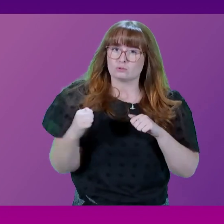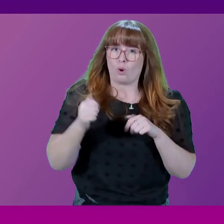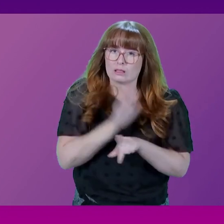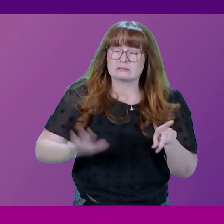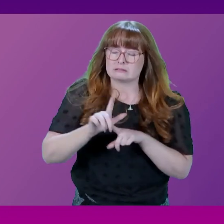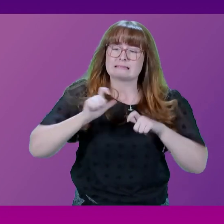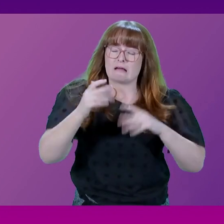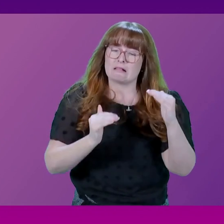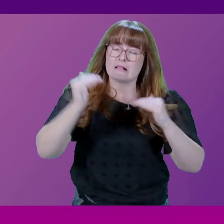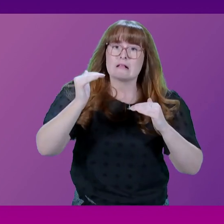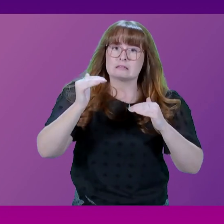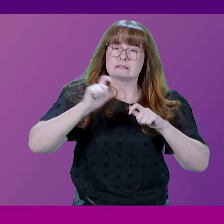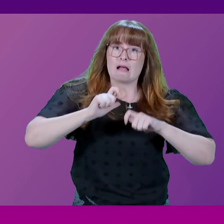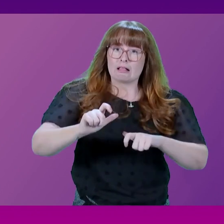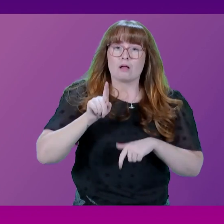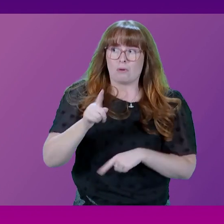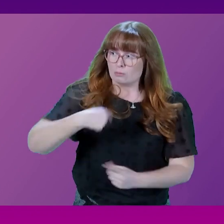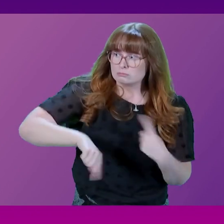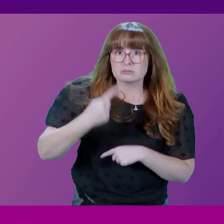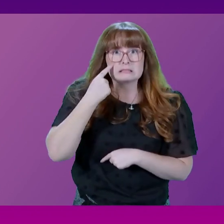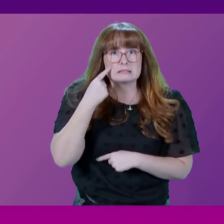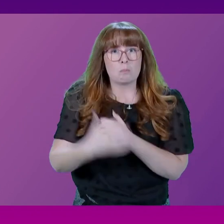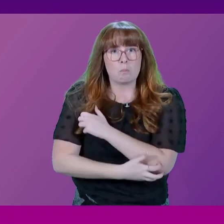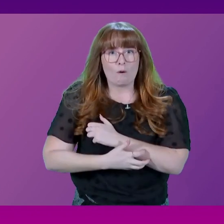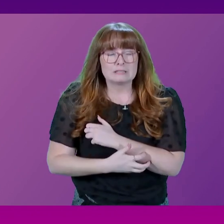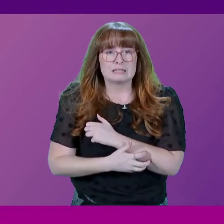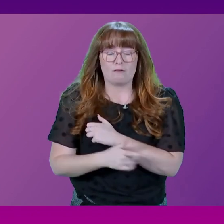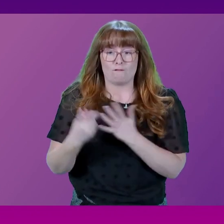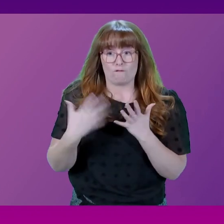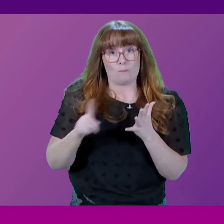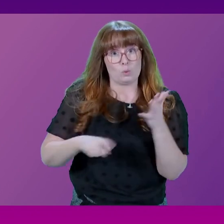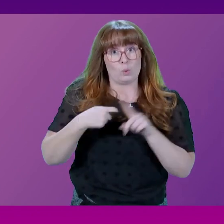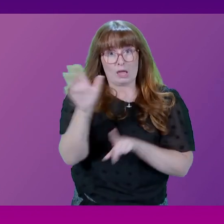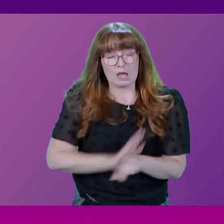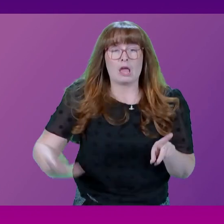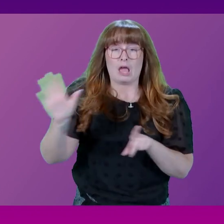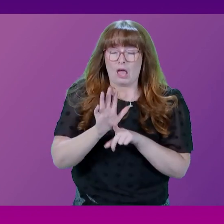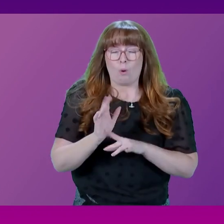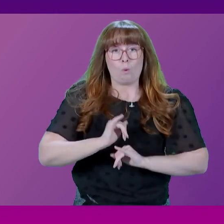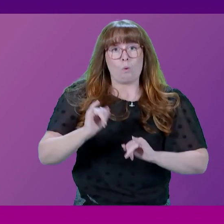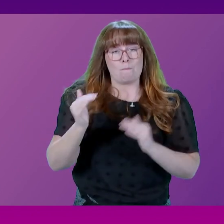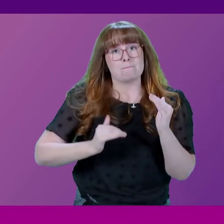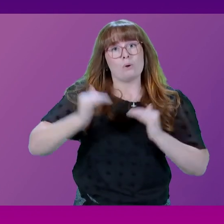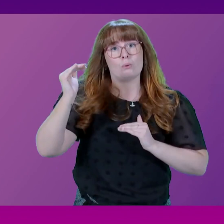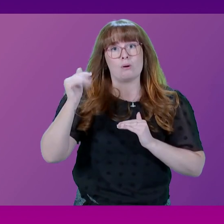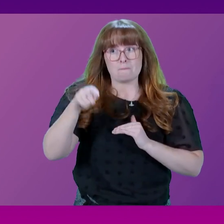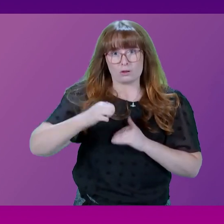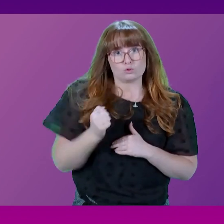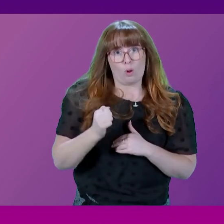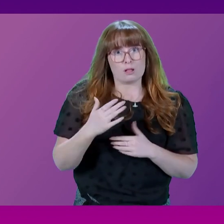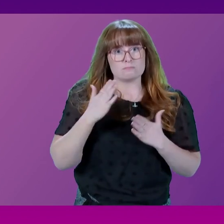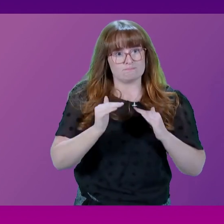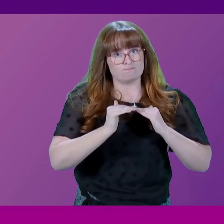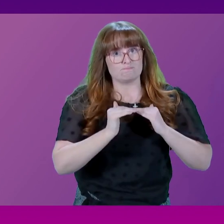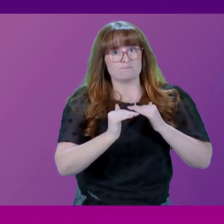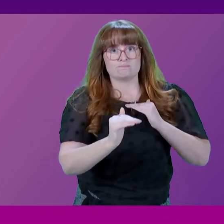seen rises, higher rises we've seen rises in poverty across the UK where the situation in Scotland has stabilised and we want to